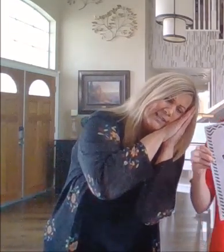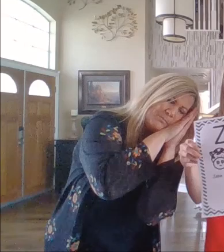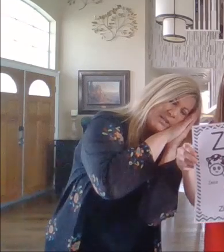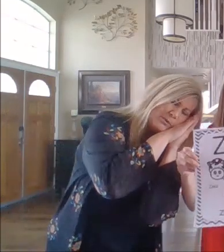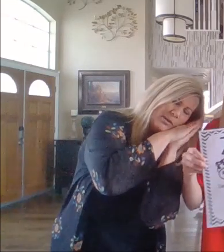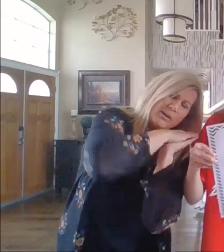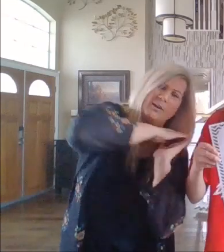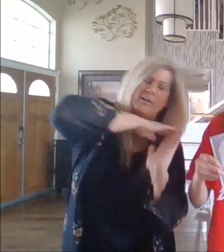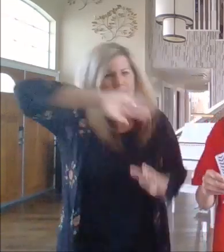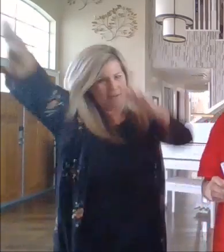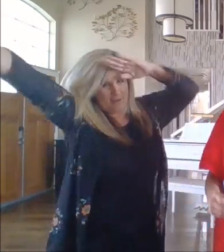yip, yip.